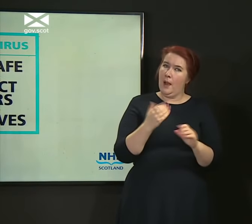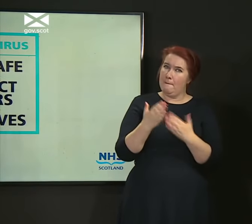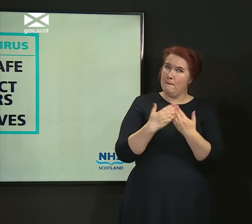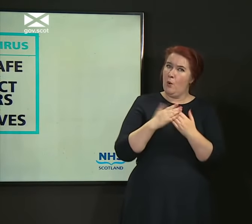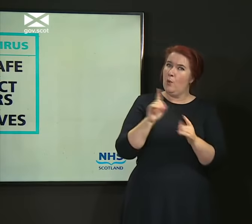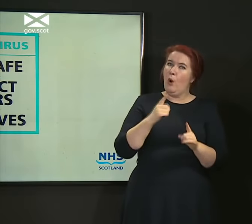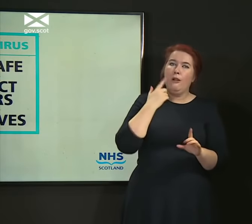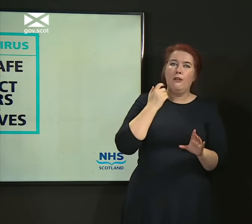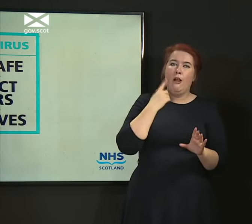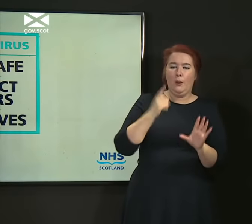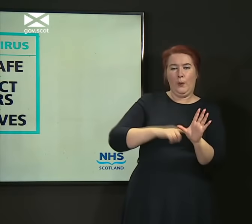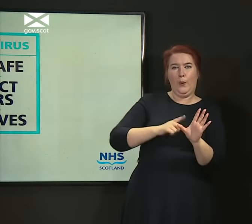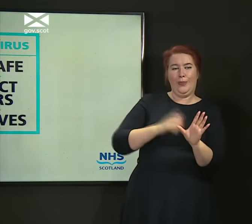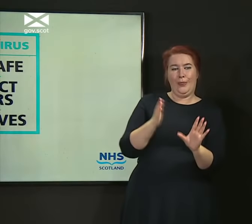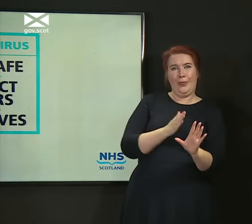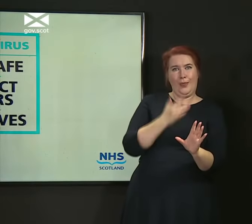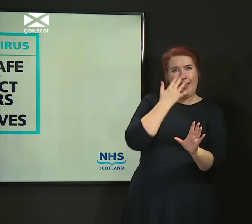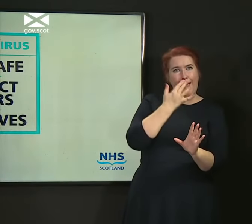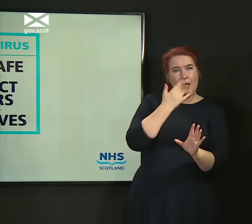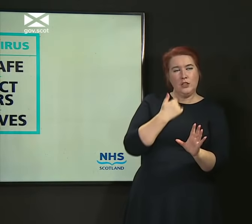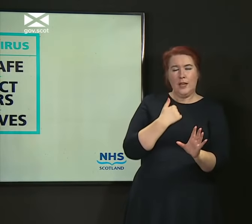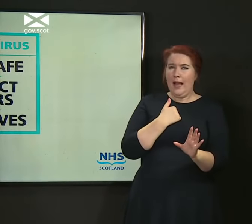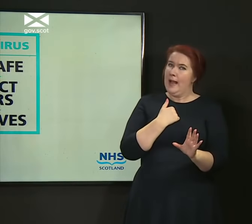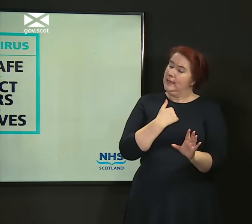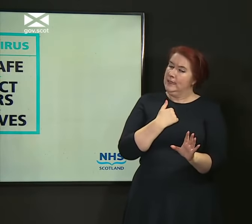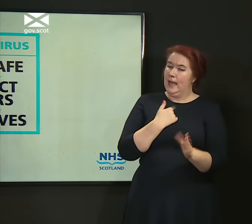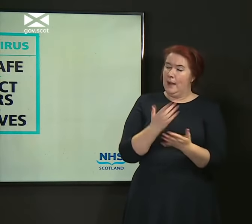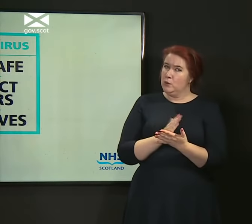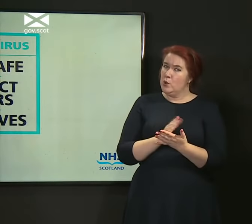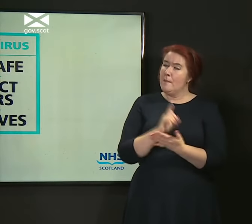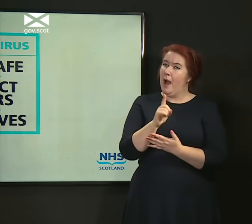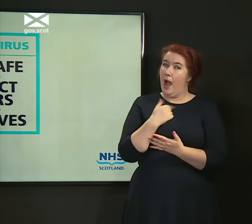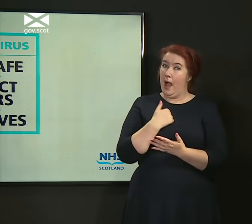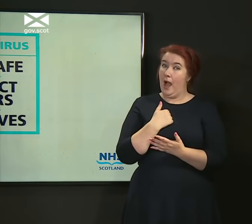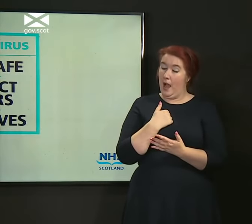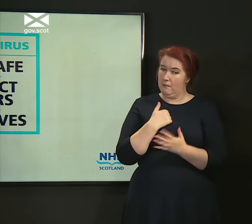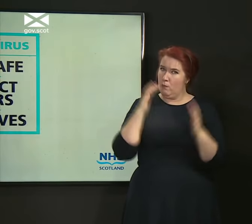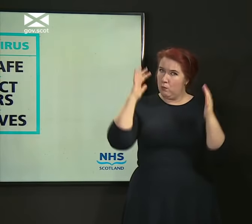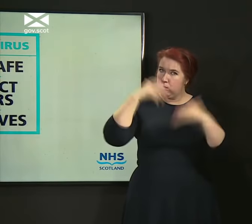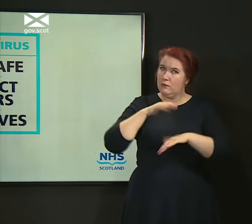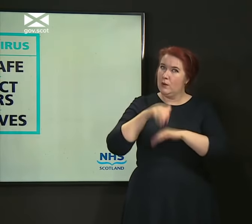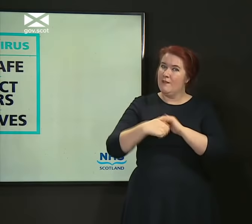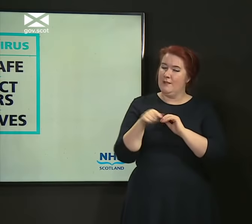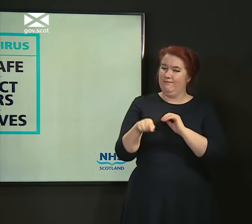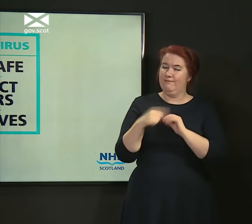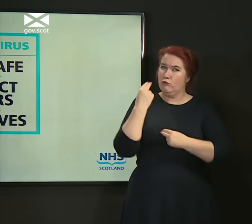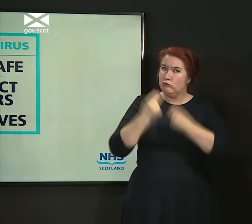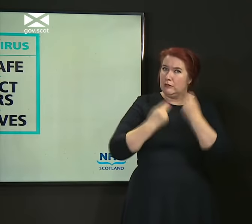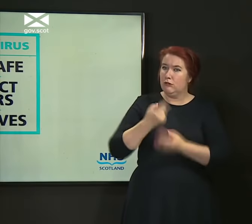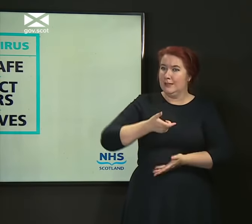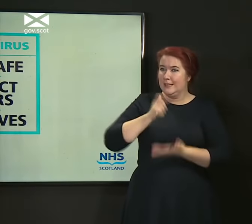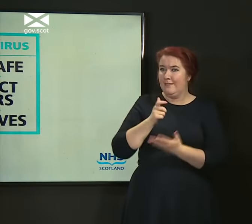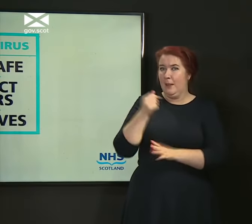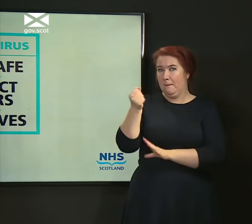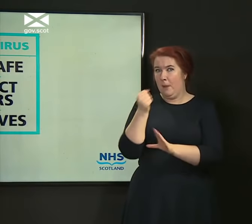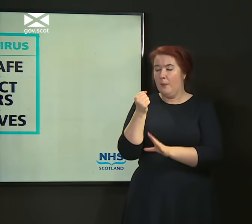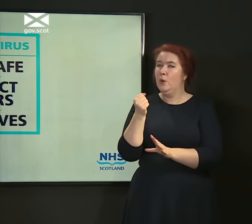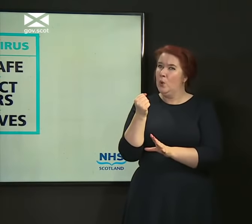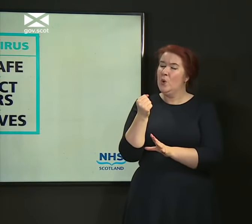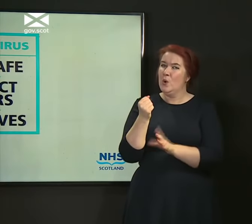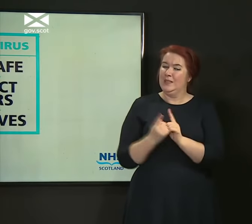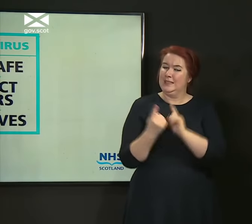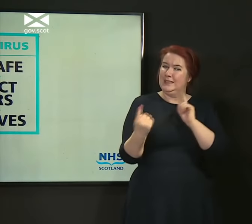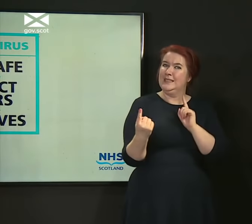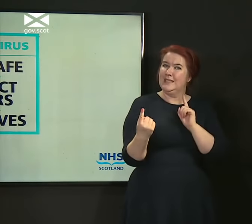And I don't know for sure, but that worries me about indoor hospitality in particular and distancing. And I